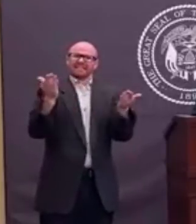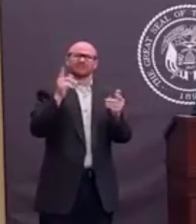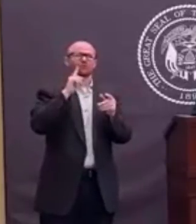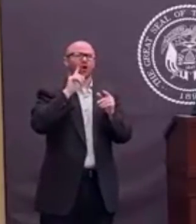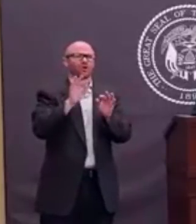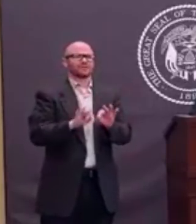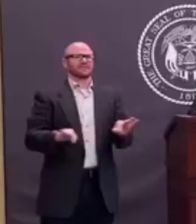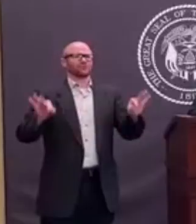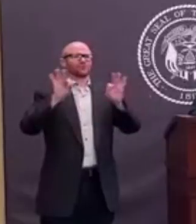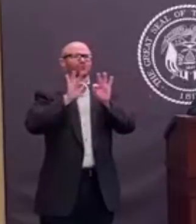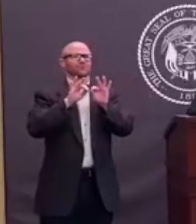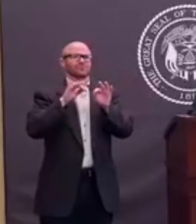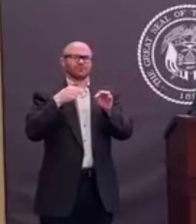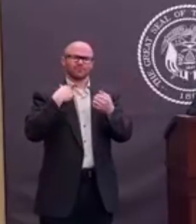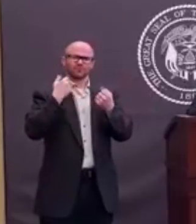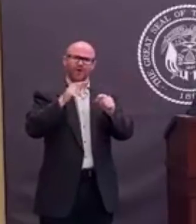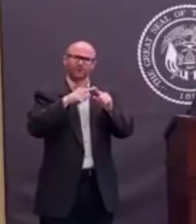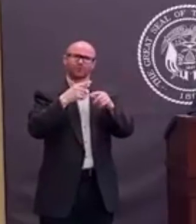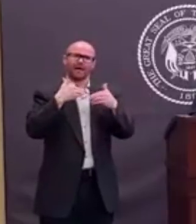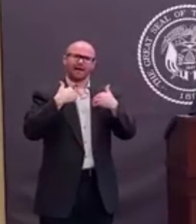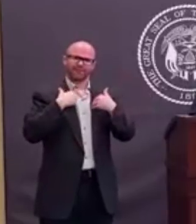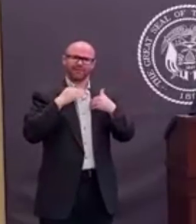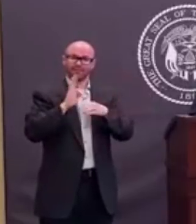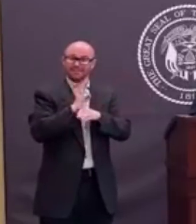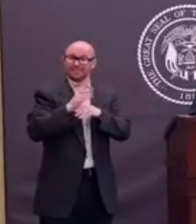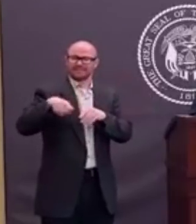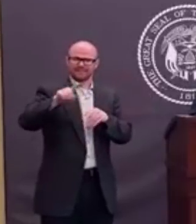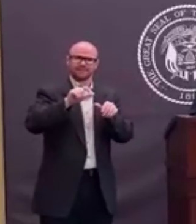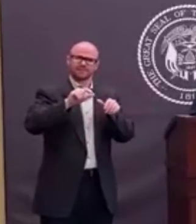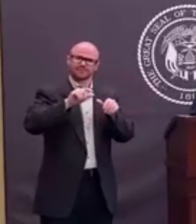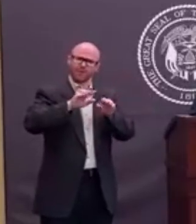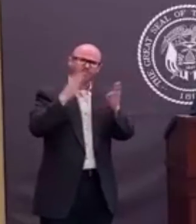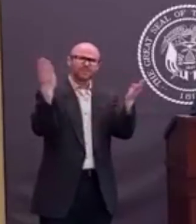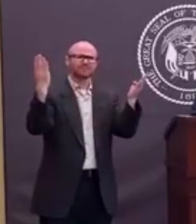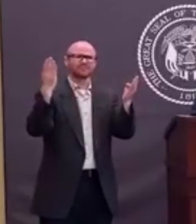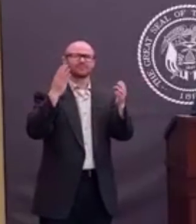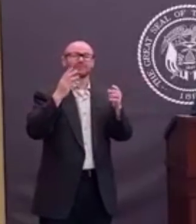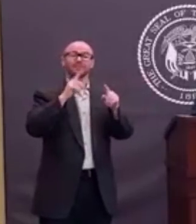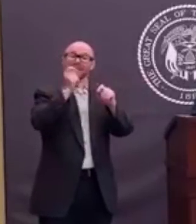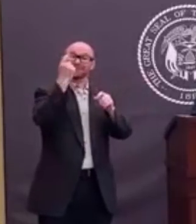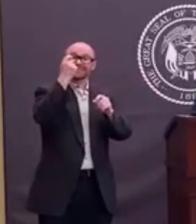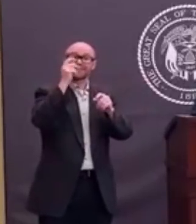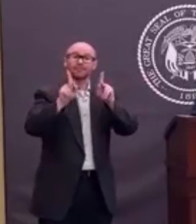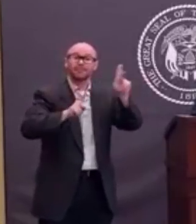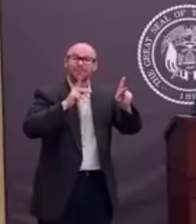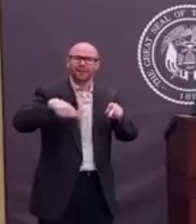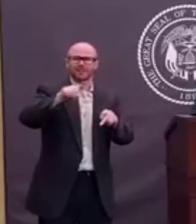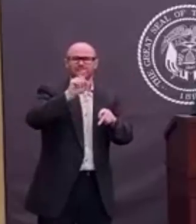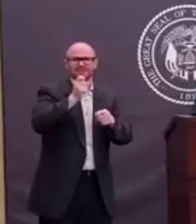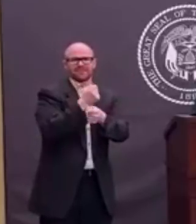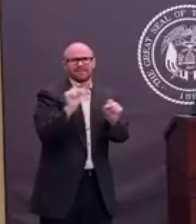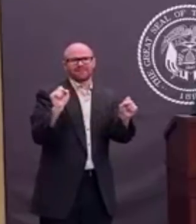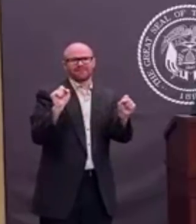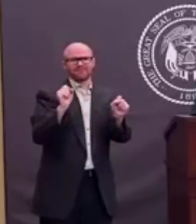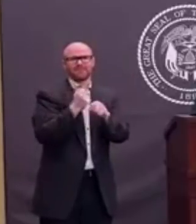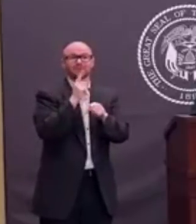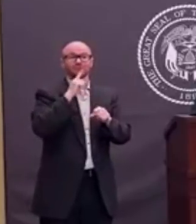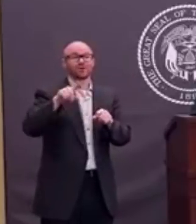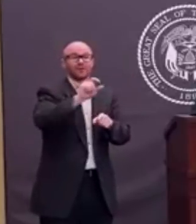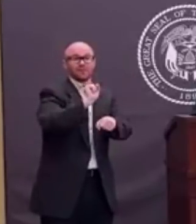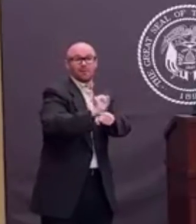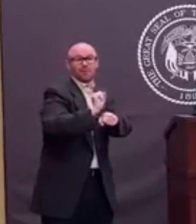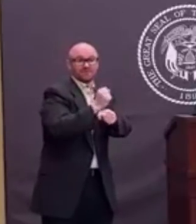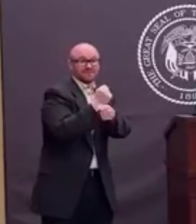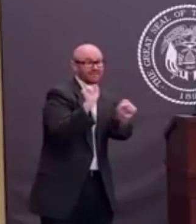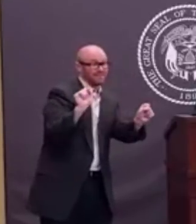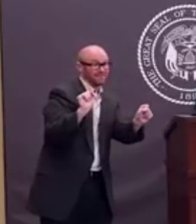businesses to stay open if they meet criteria of keeping safety foremost for their employees and